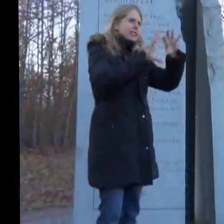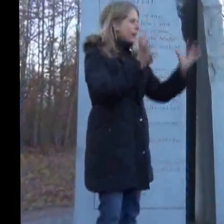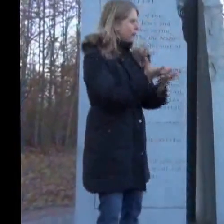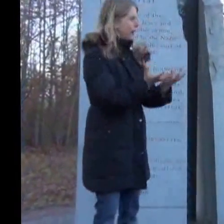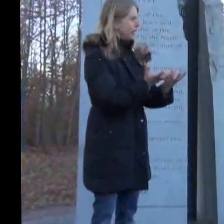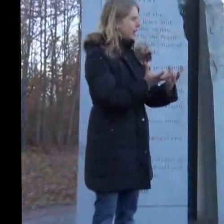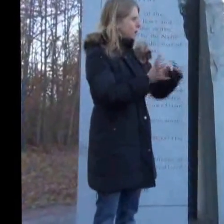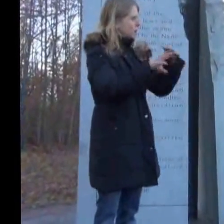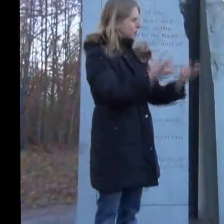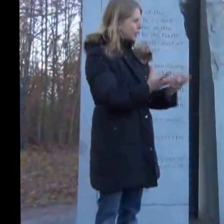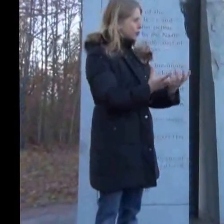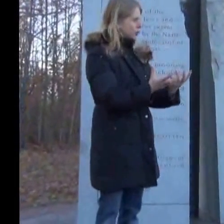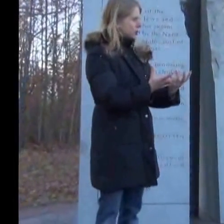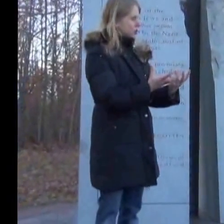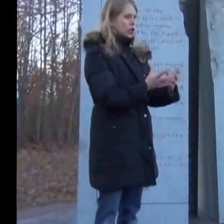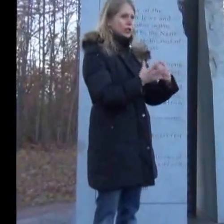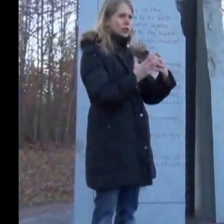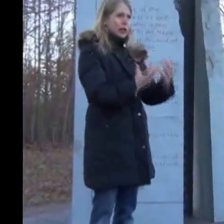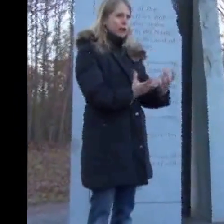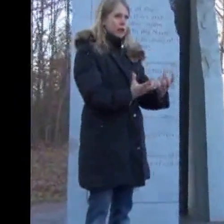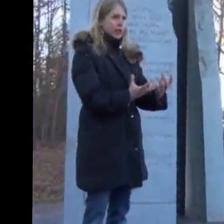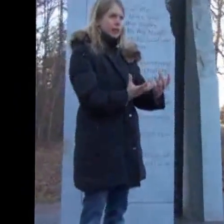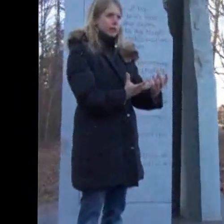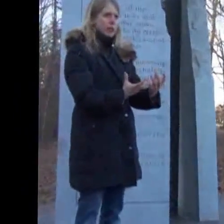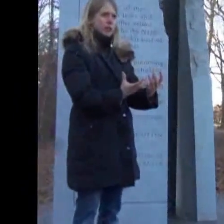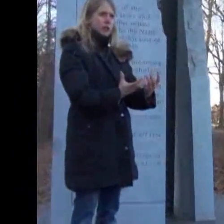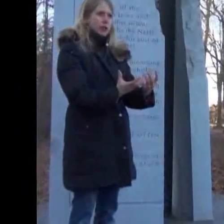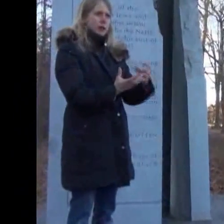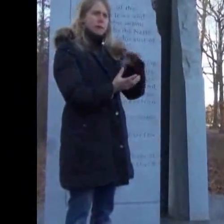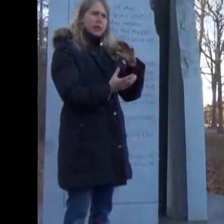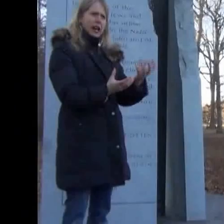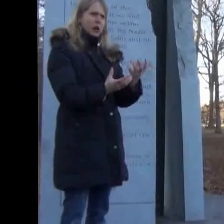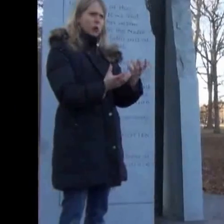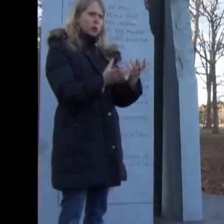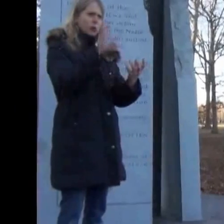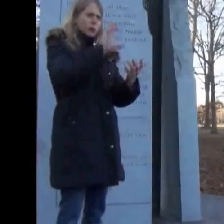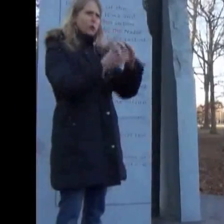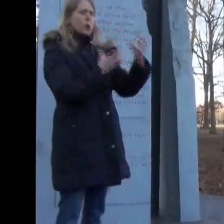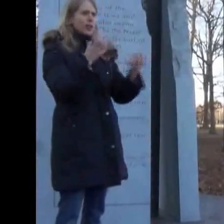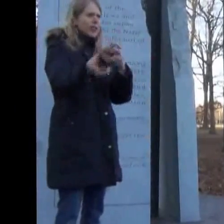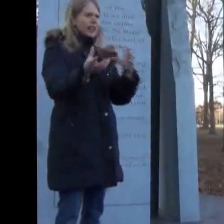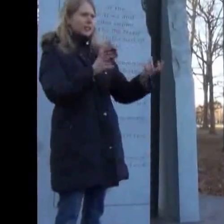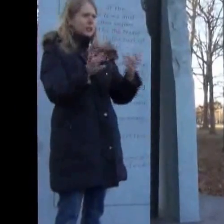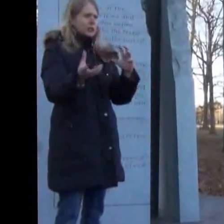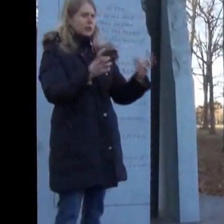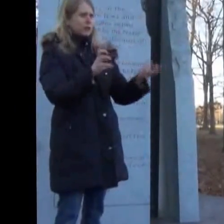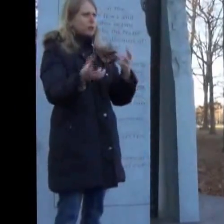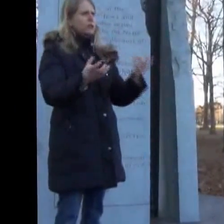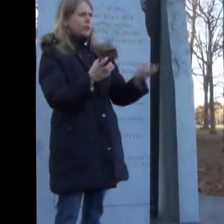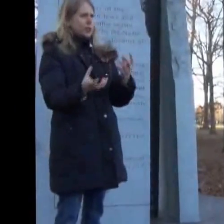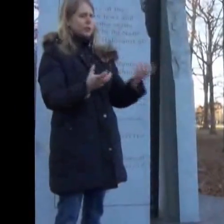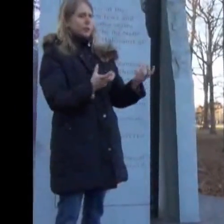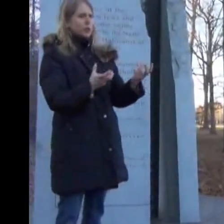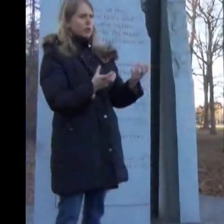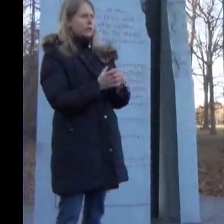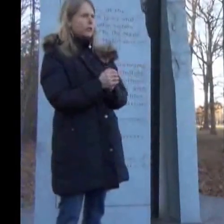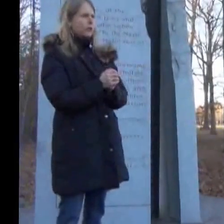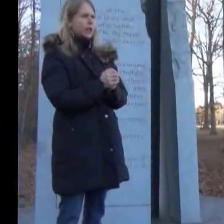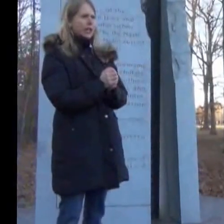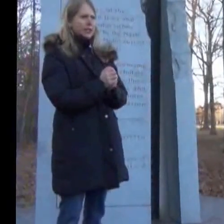isn't that funny how perception just changes everything. I mean, how from one lens you can view something from a totally different place.